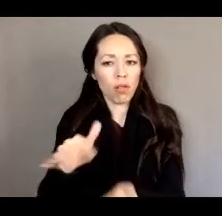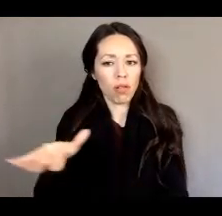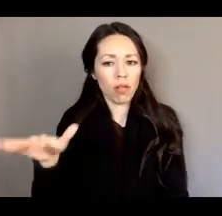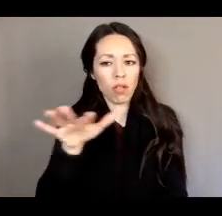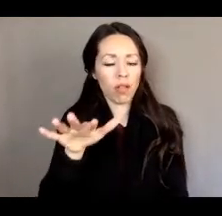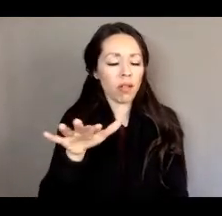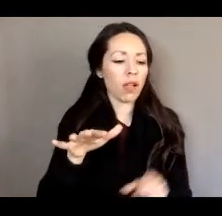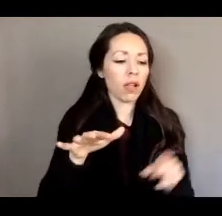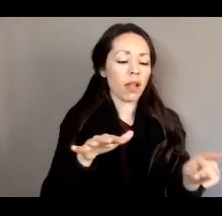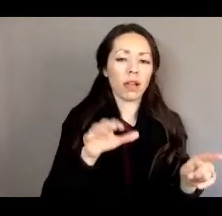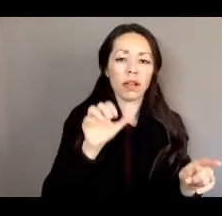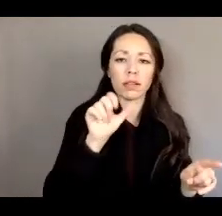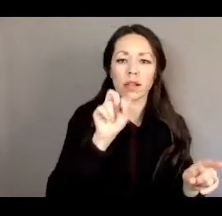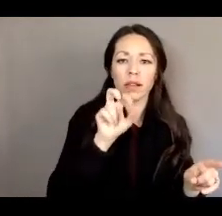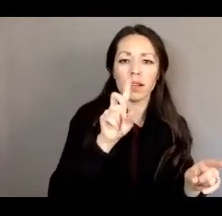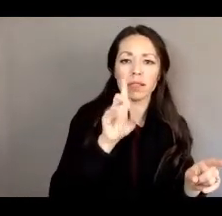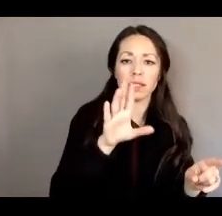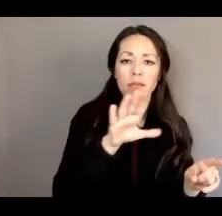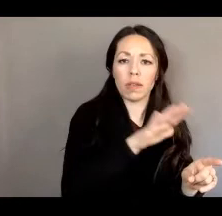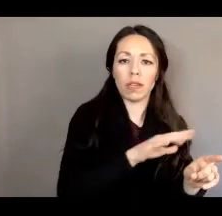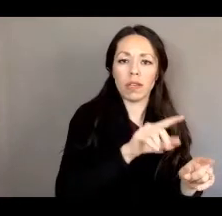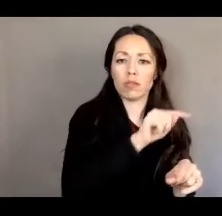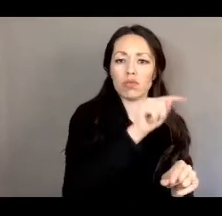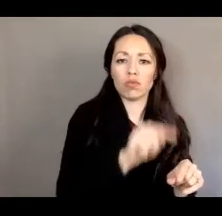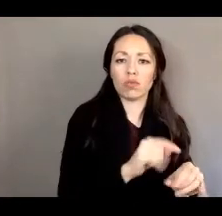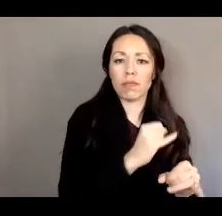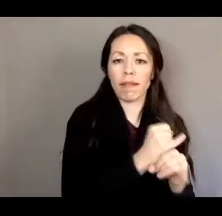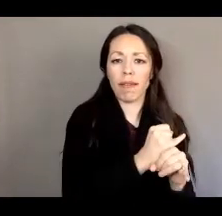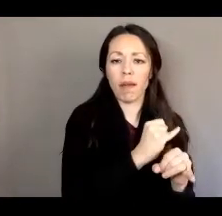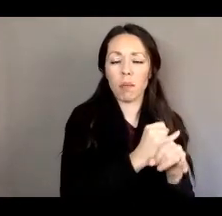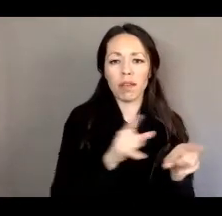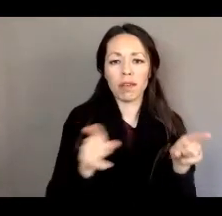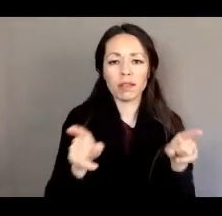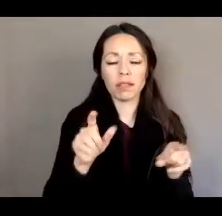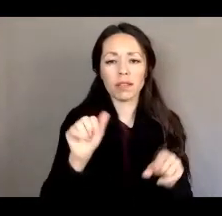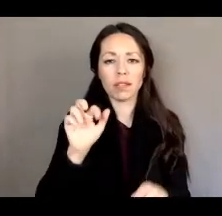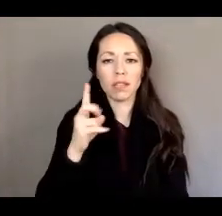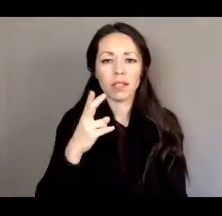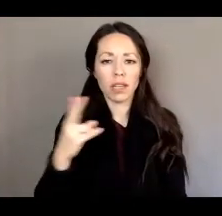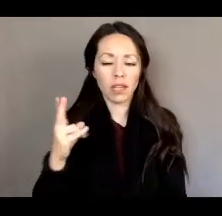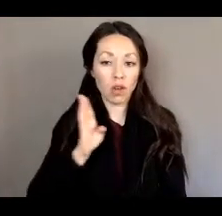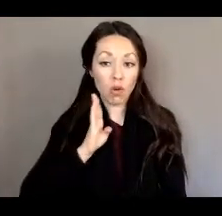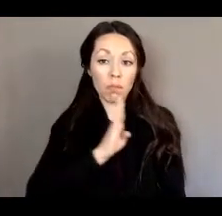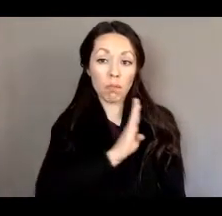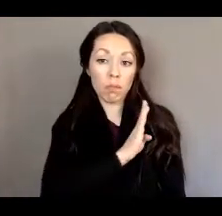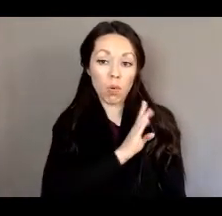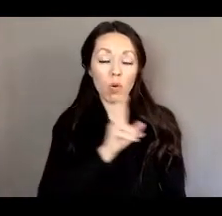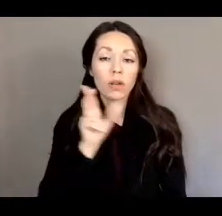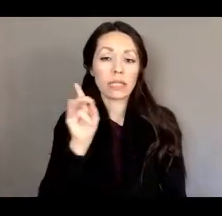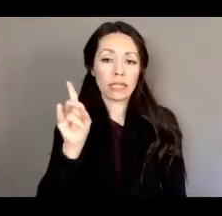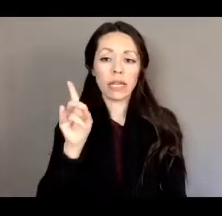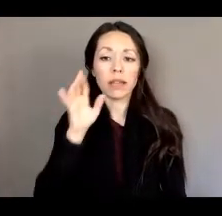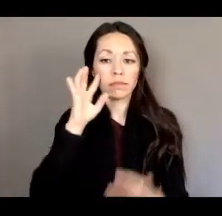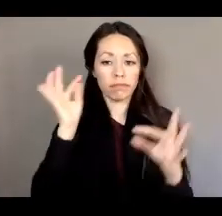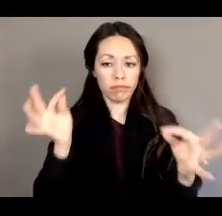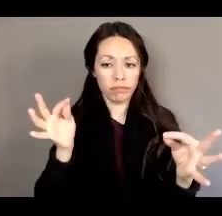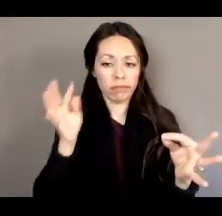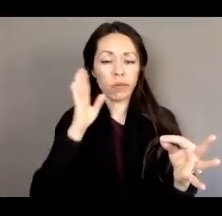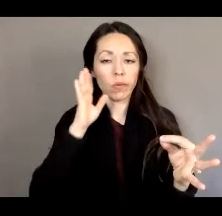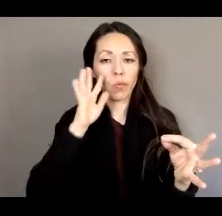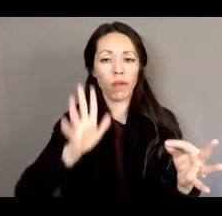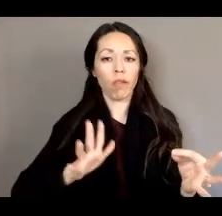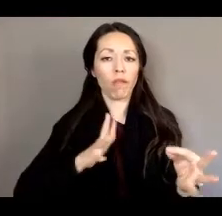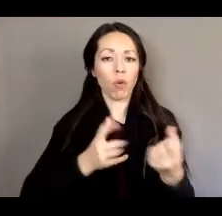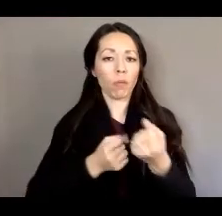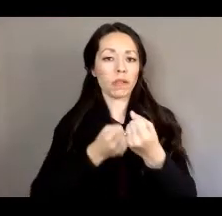PSD and the Tucson campus. So ACDH board did take a formal position of supporting this bill and we will